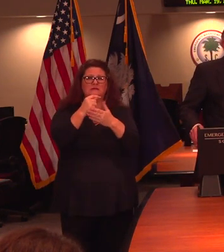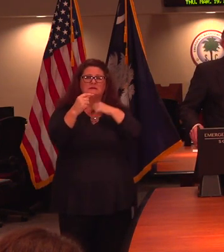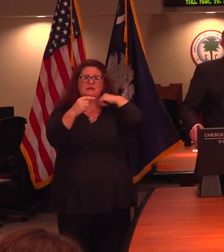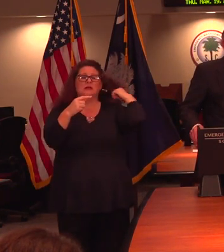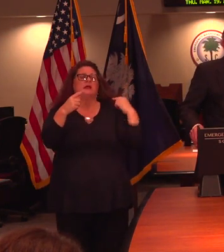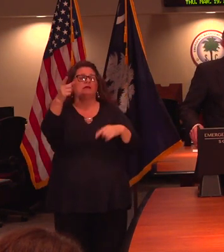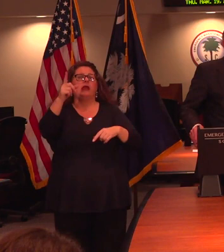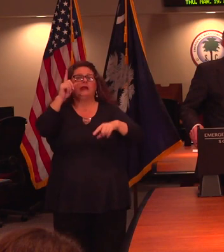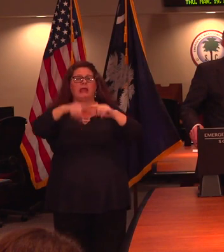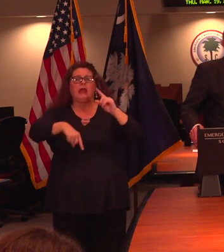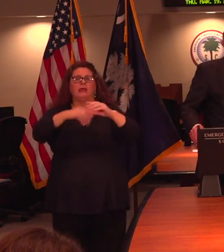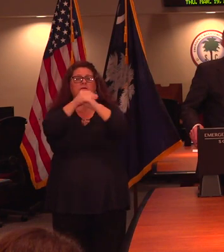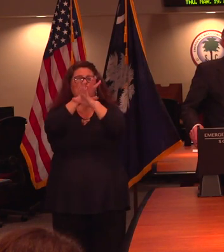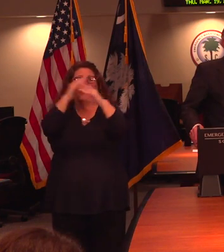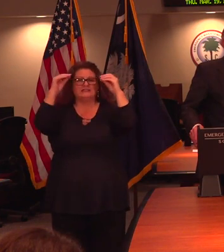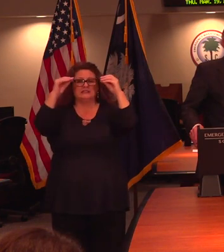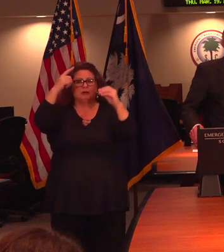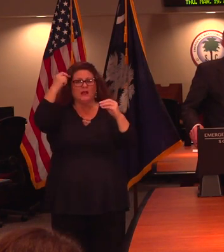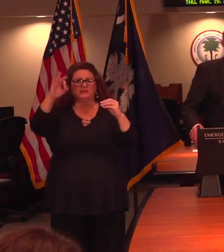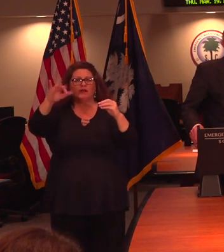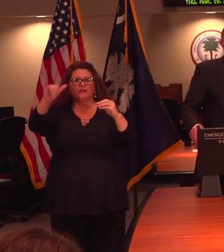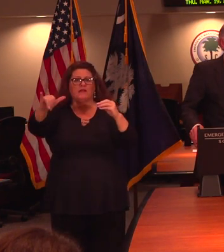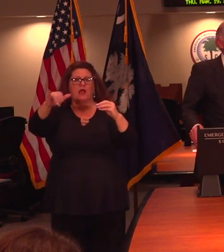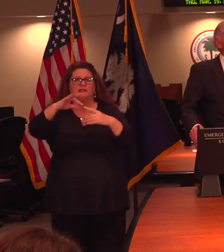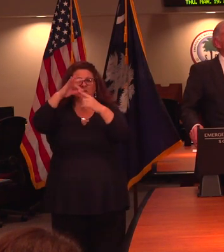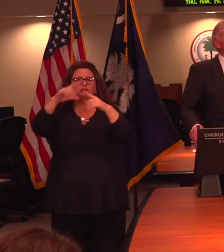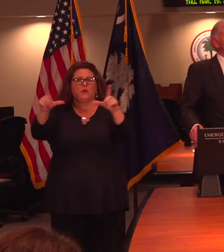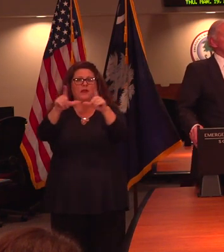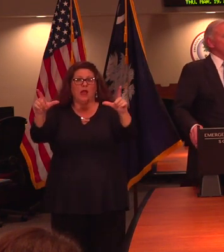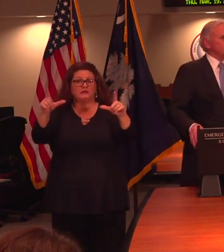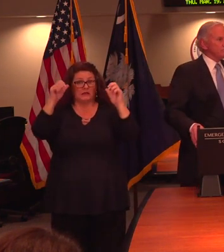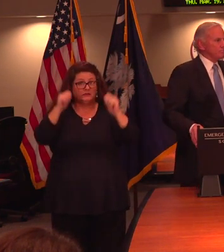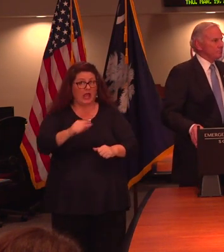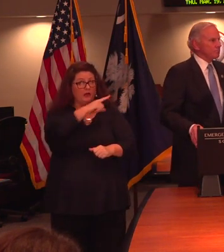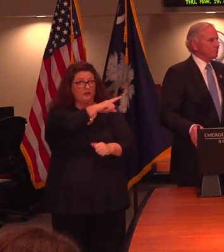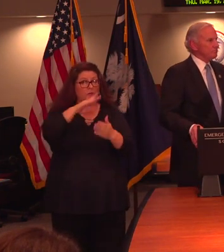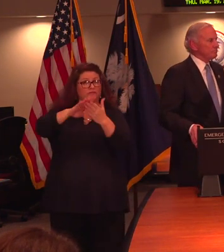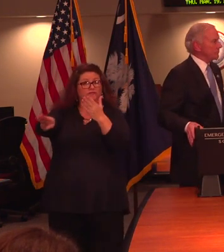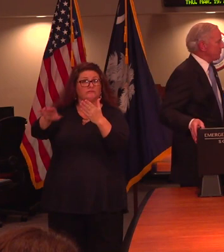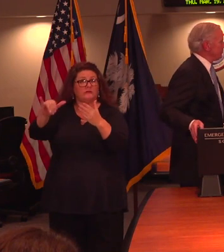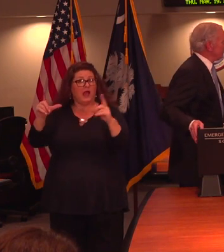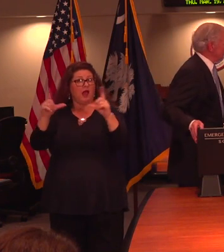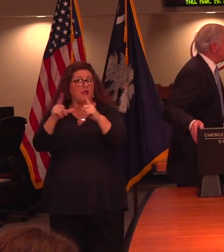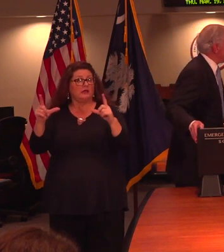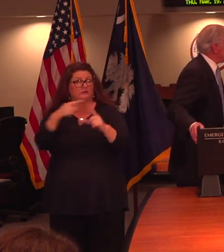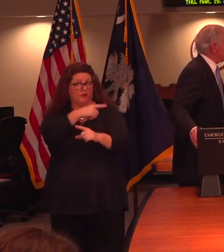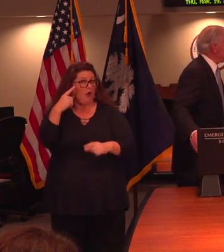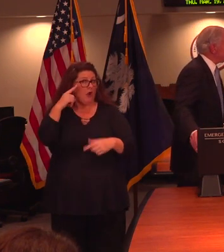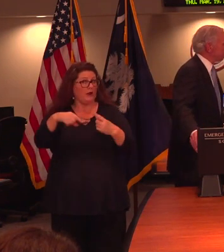requires a separate license to do so. Is that some kind of regulation that could be lifted by you at this time or something you've talked about?